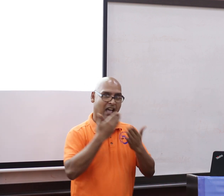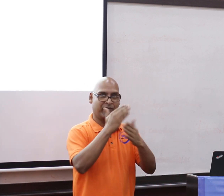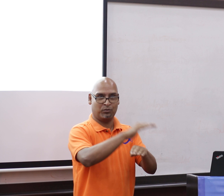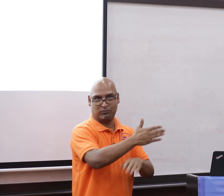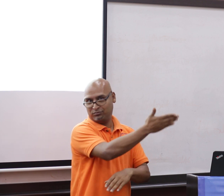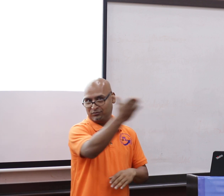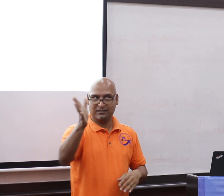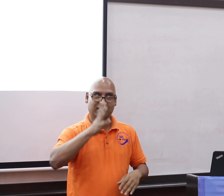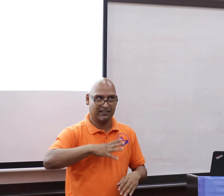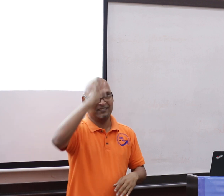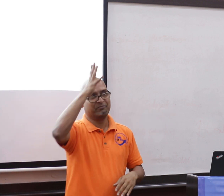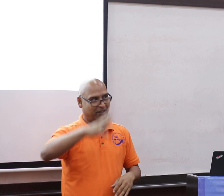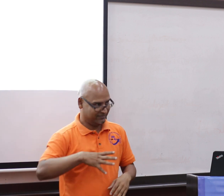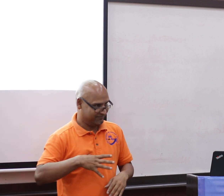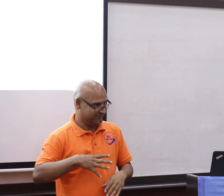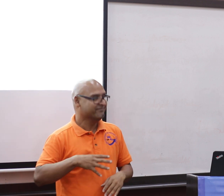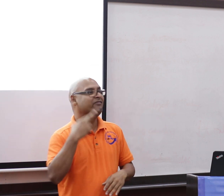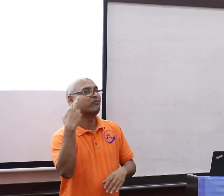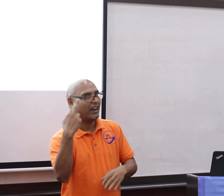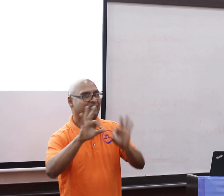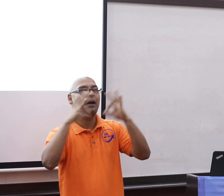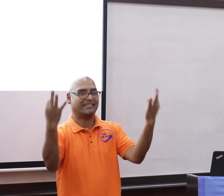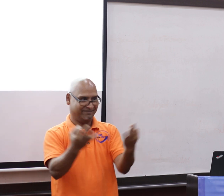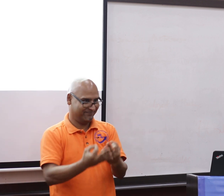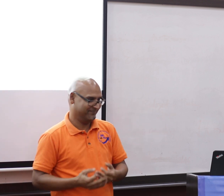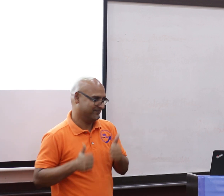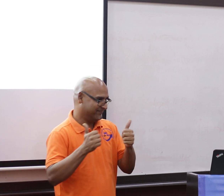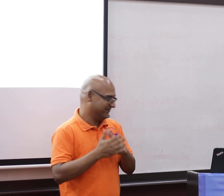Hello, good afternoon, everyone, ladies and gentlemen, friends and family.